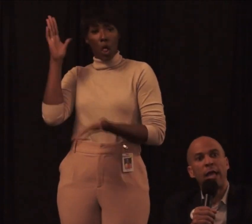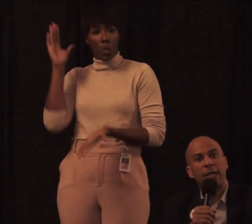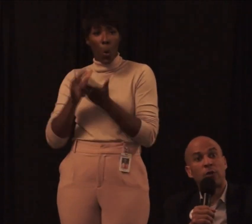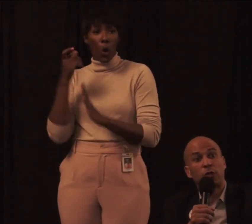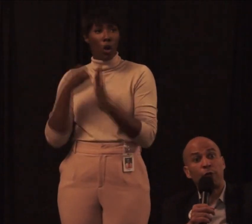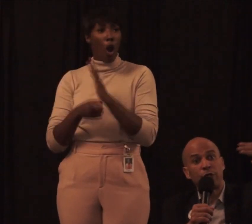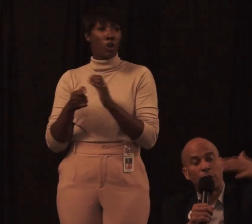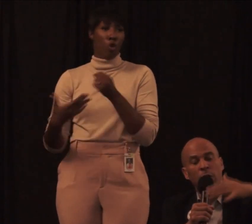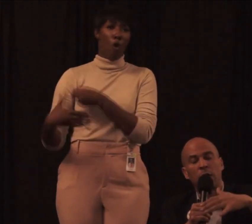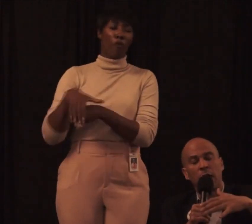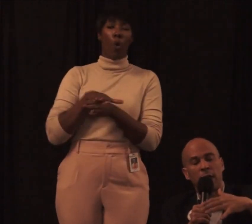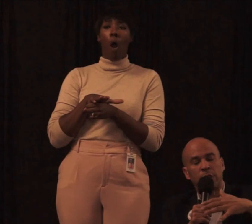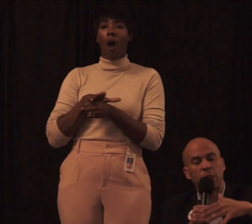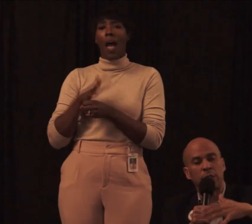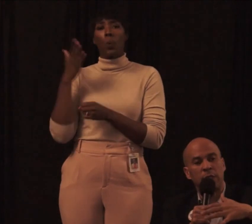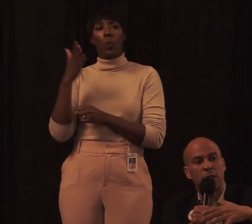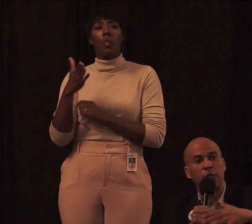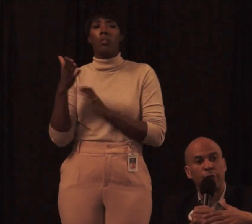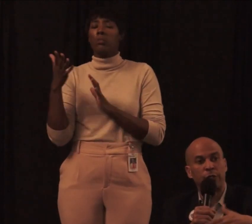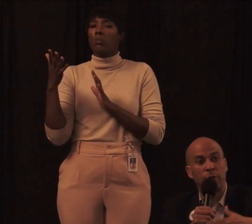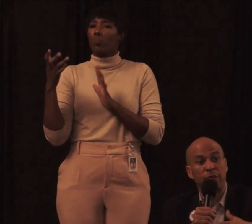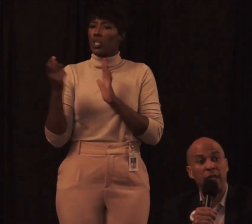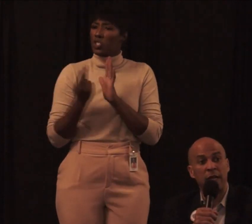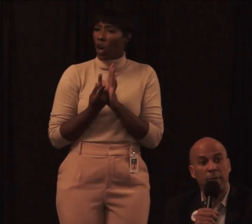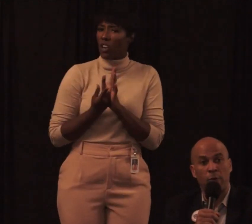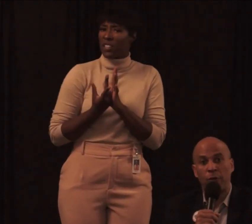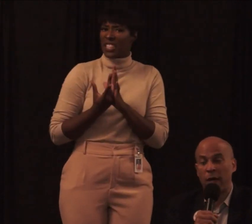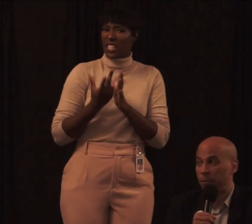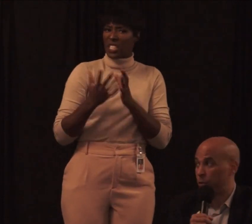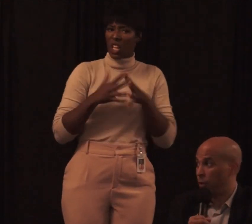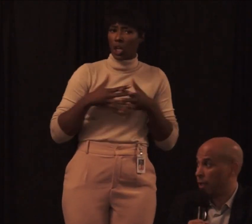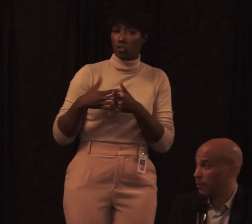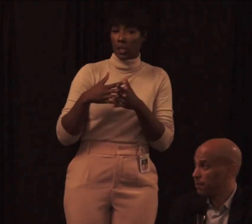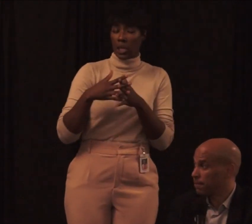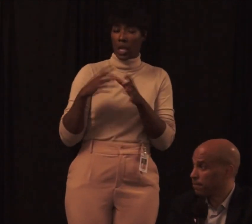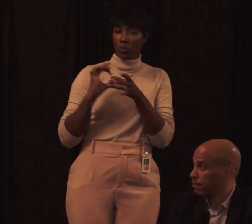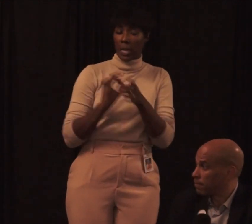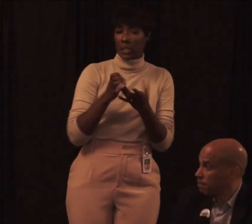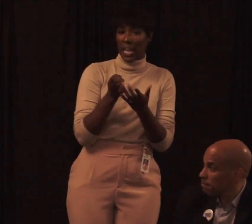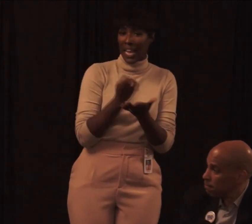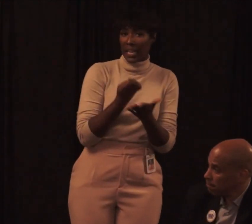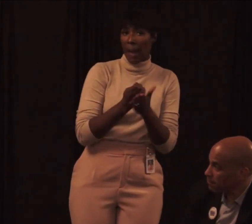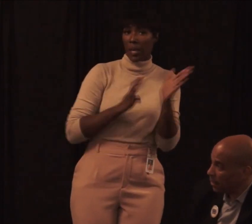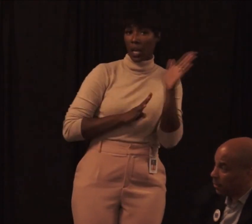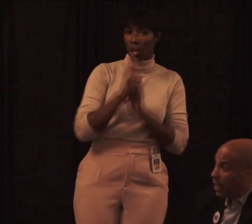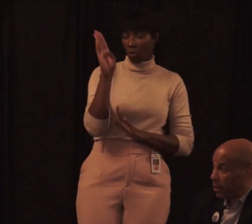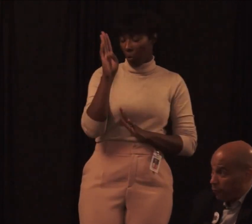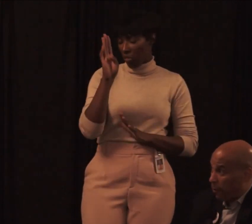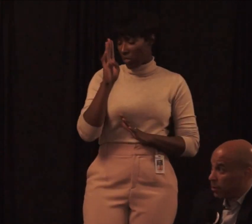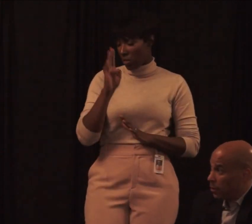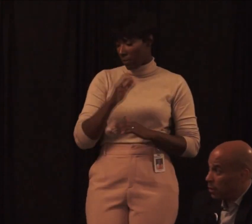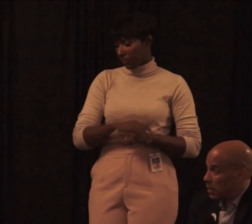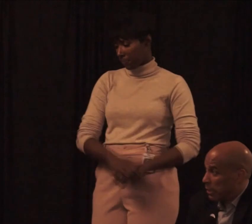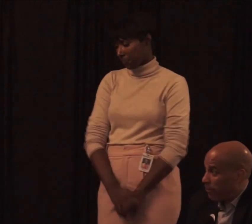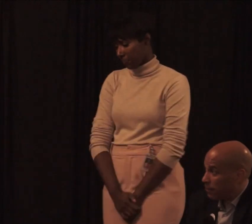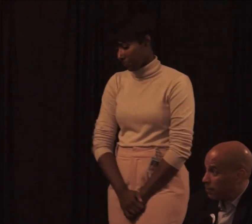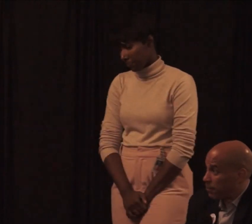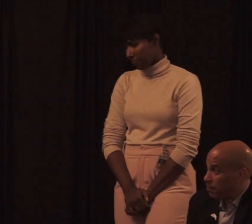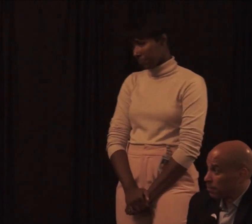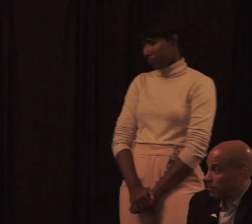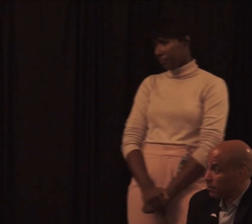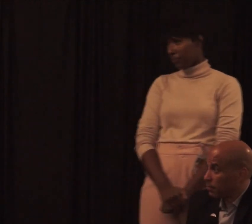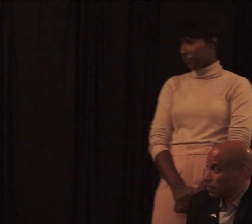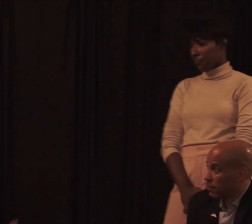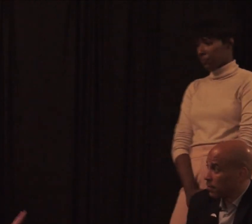overall and start to return to this country in terms of economic growth and opportunity. Very good. Thank you so much. Thank you. I'd like to give this